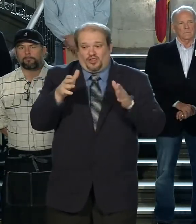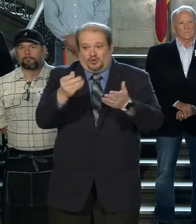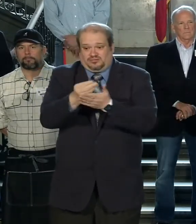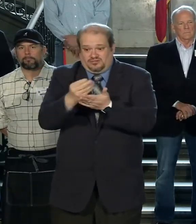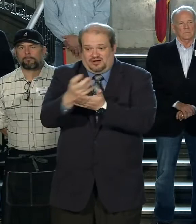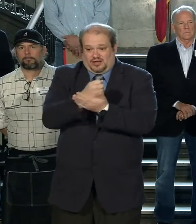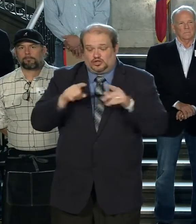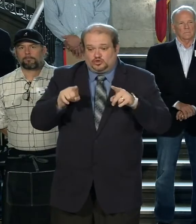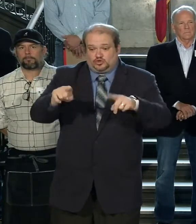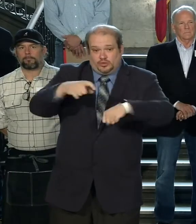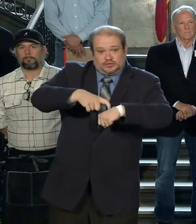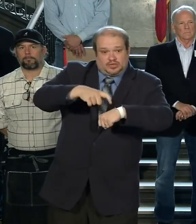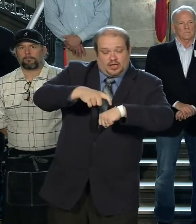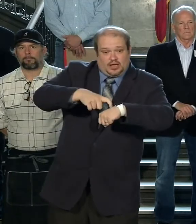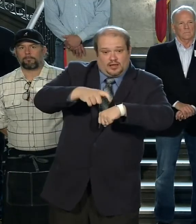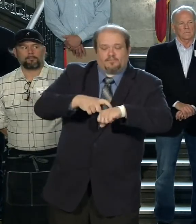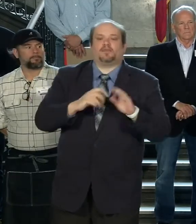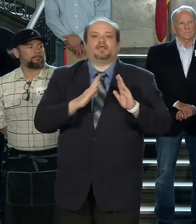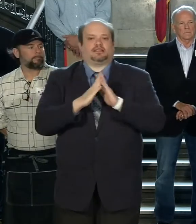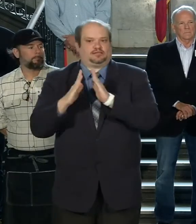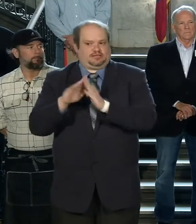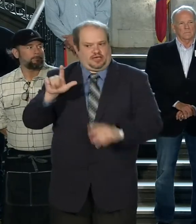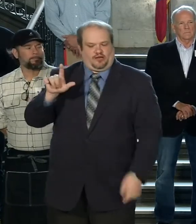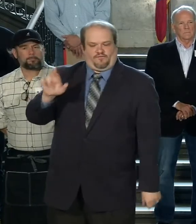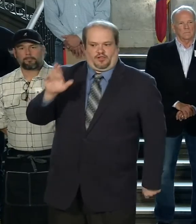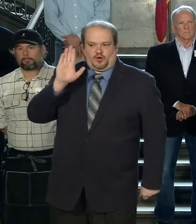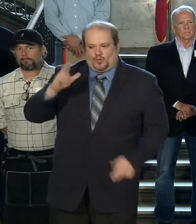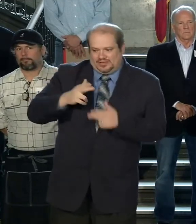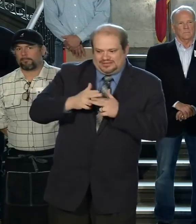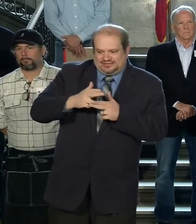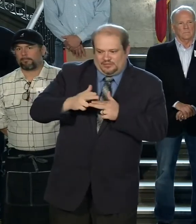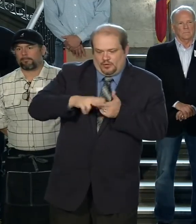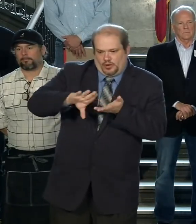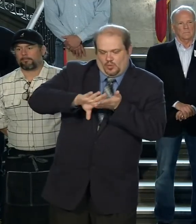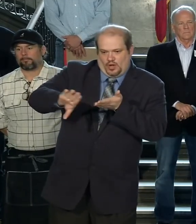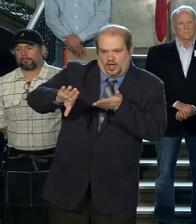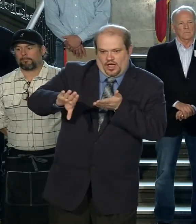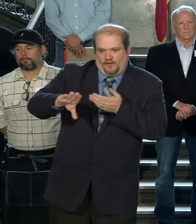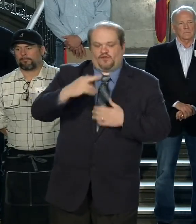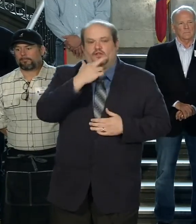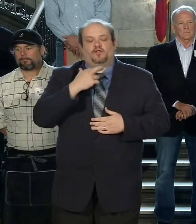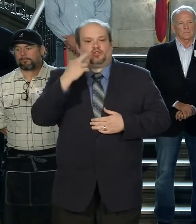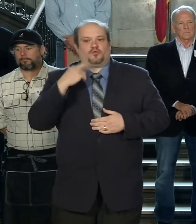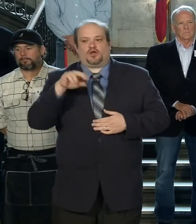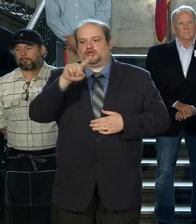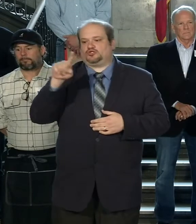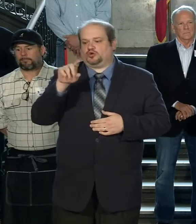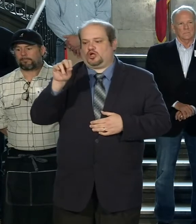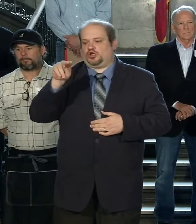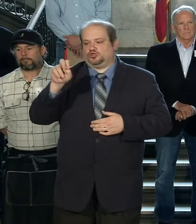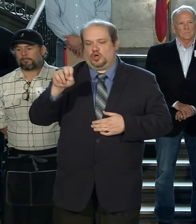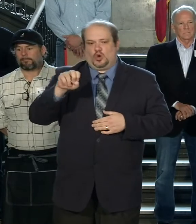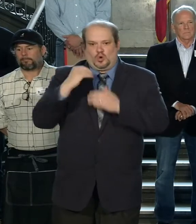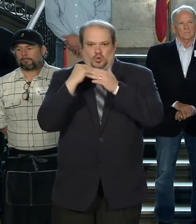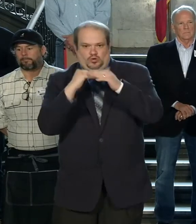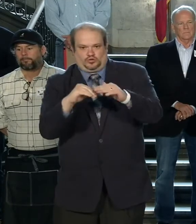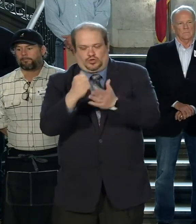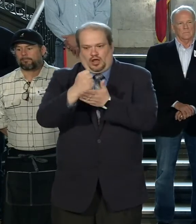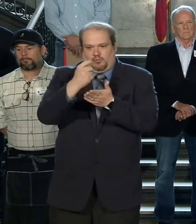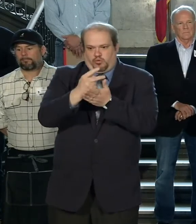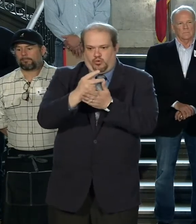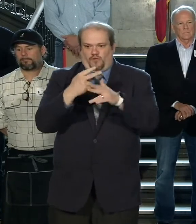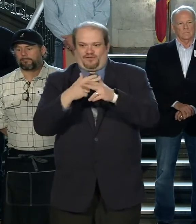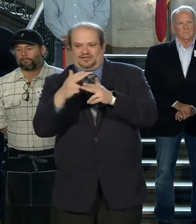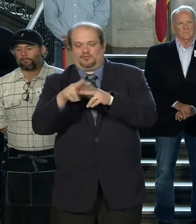during this time, the city of Little Rock will temporarily waive the restaurant's zoning restrictions and approve